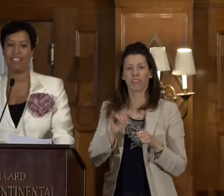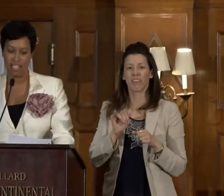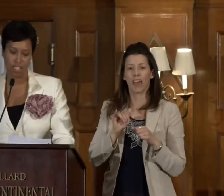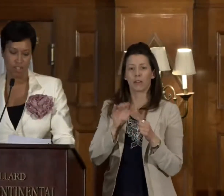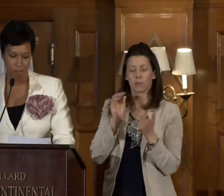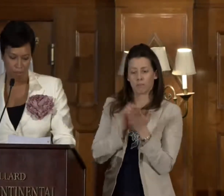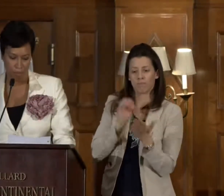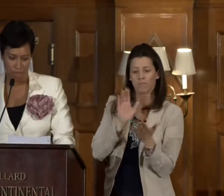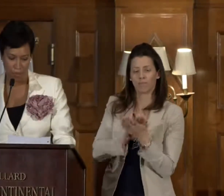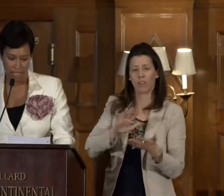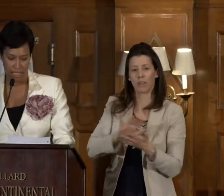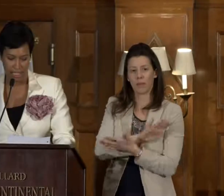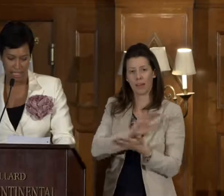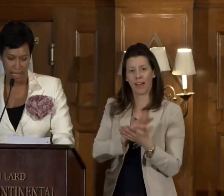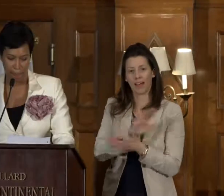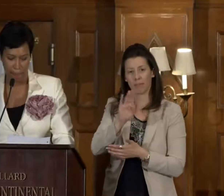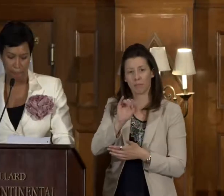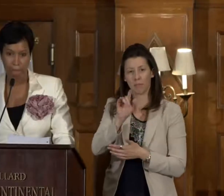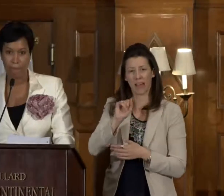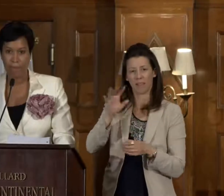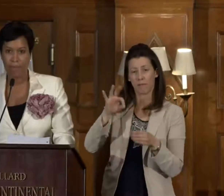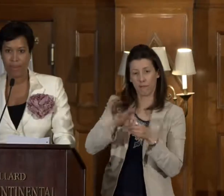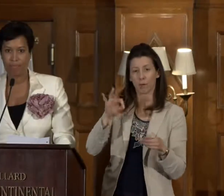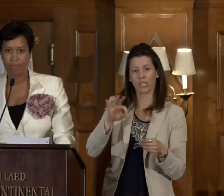ballot this November 2016.